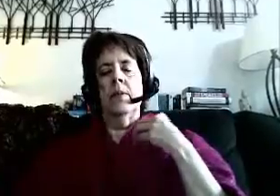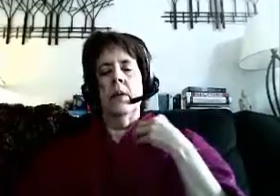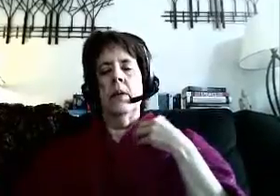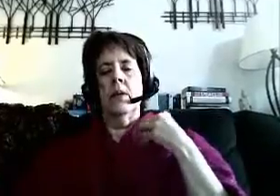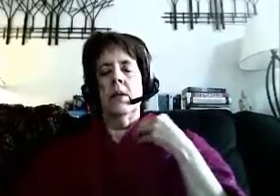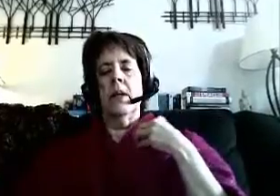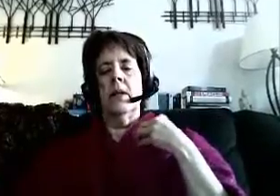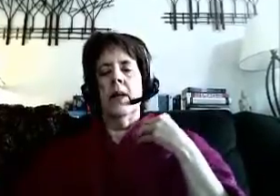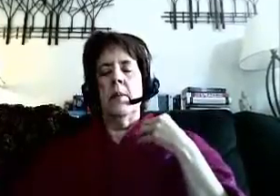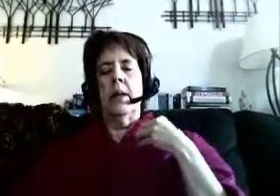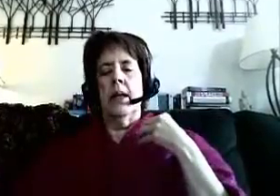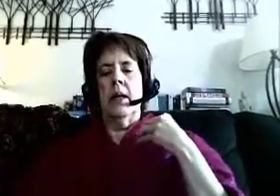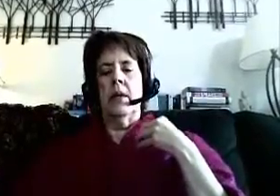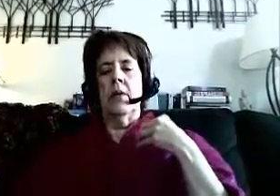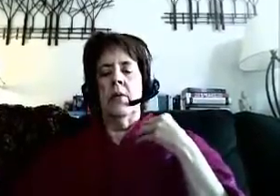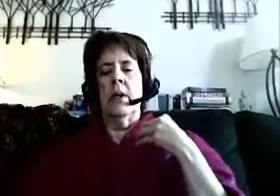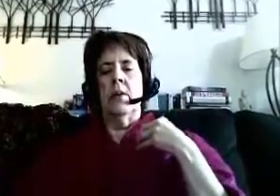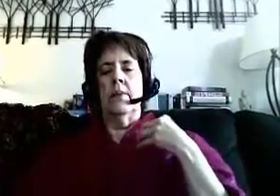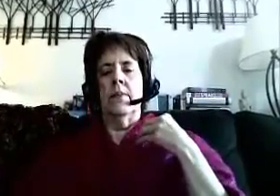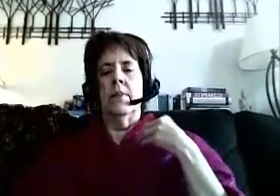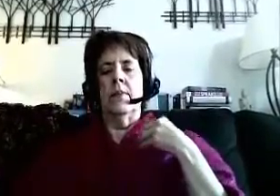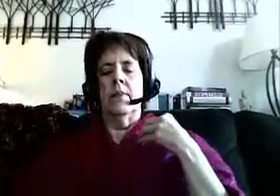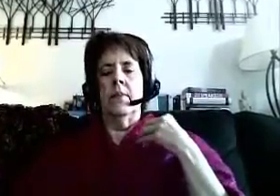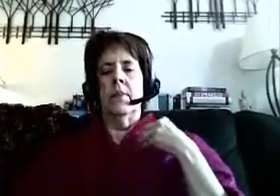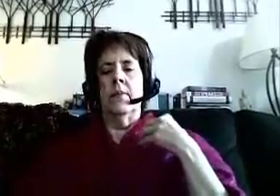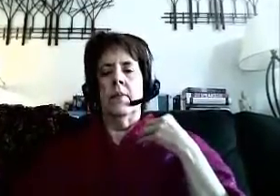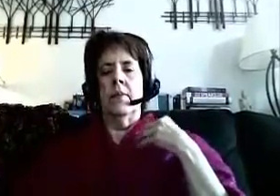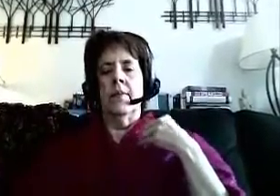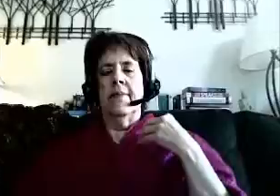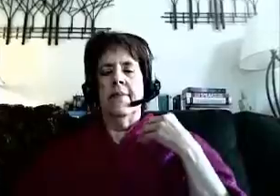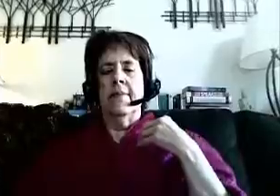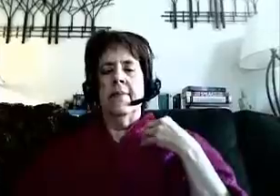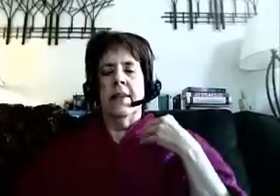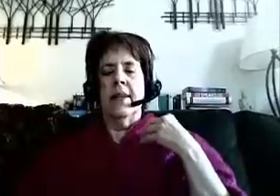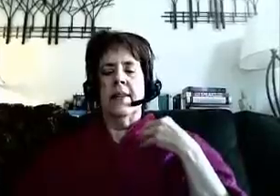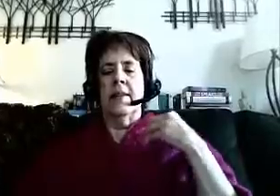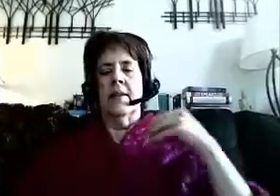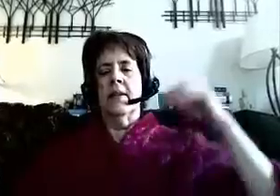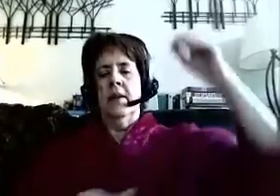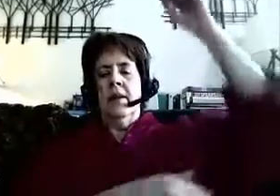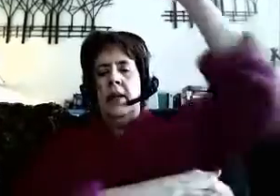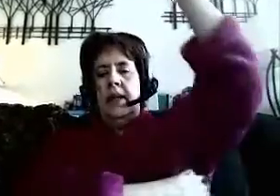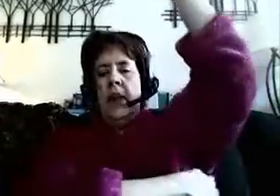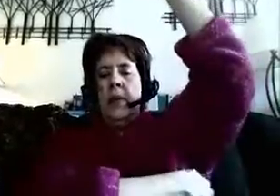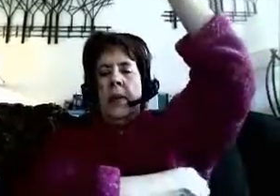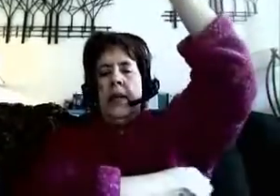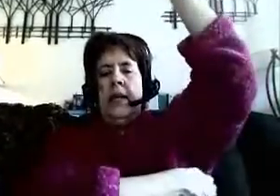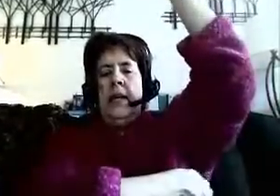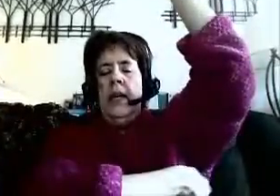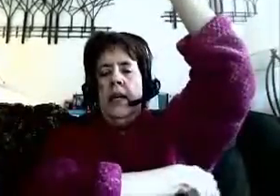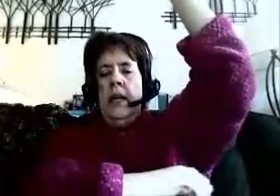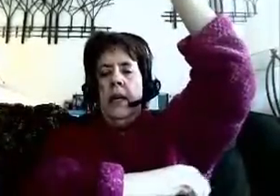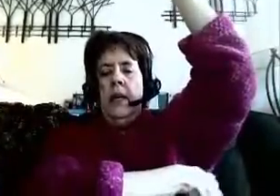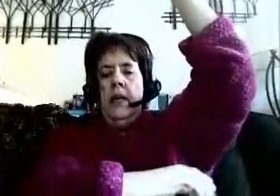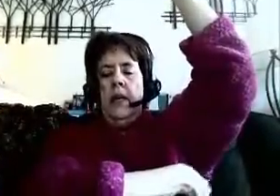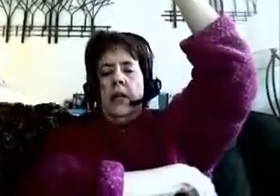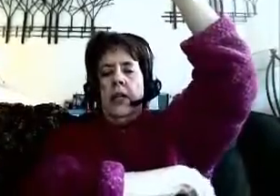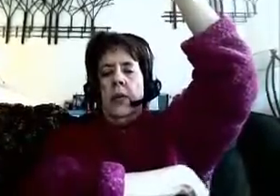I do not have body to heal